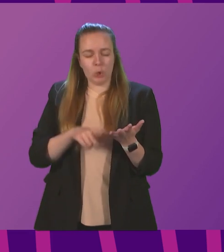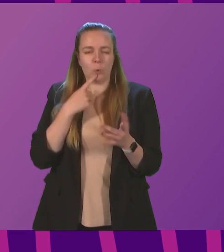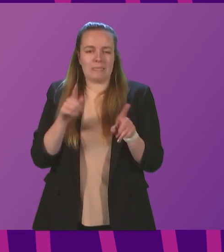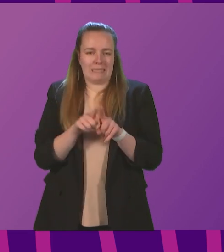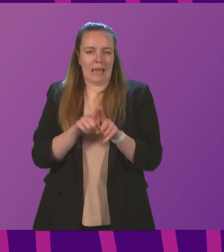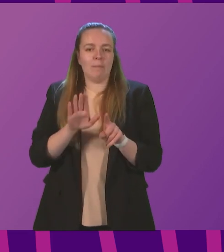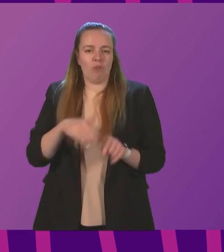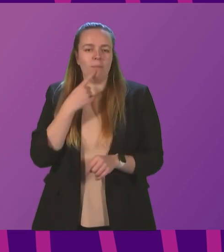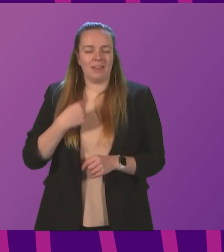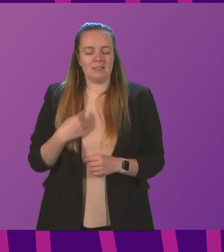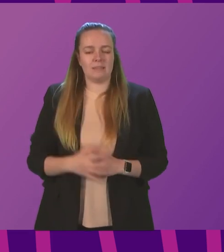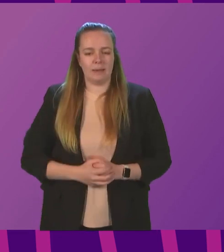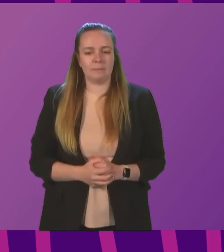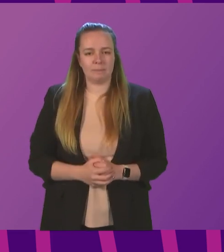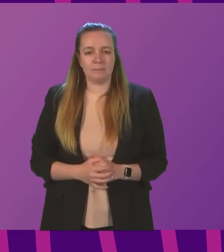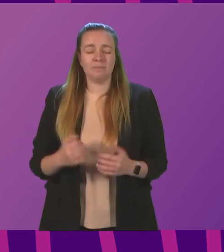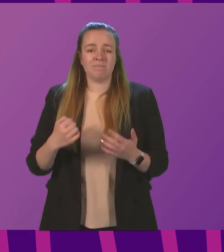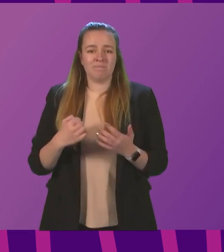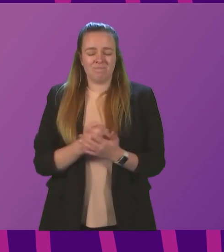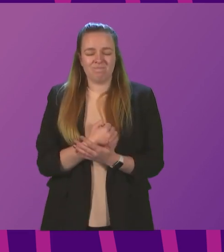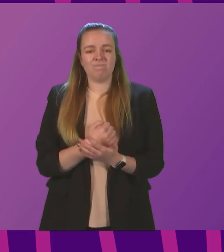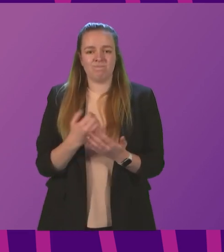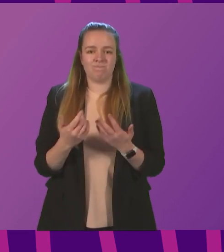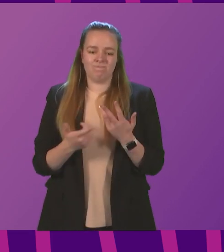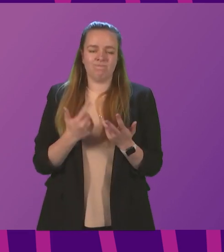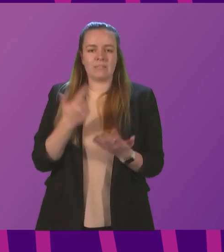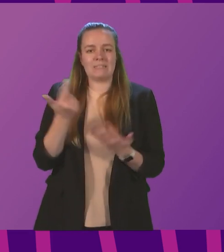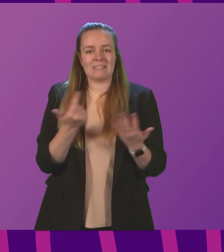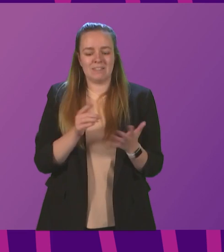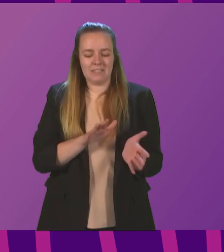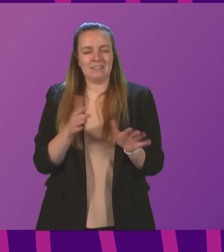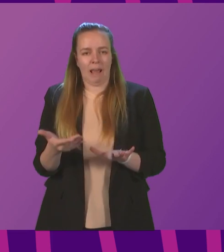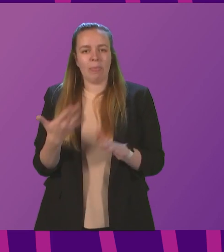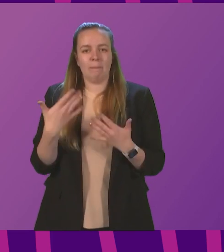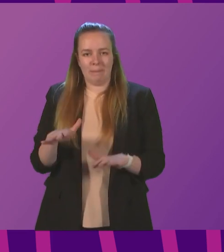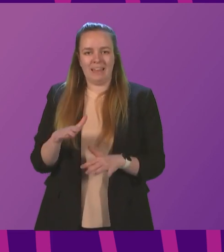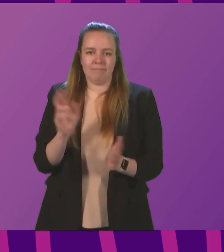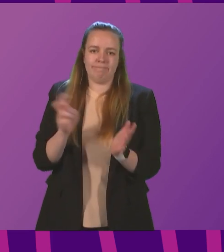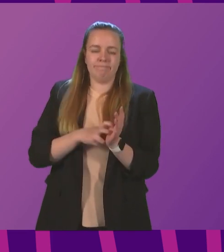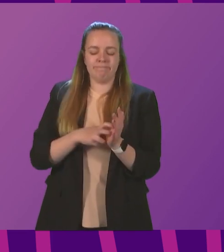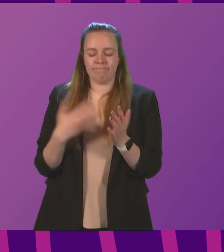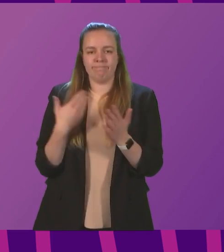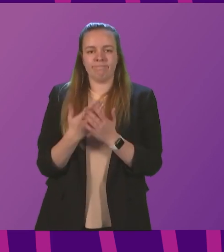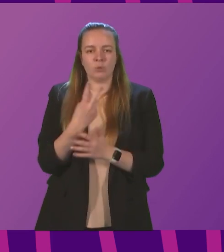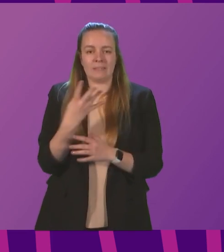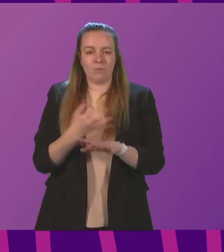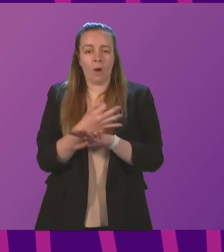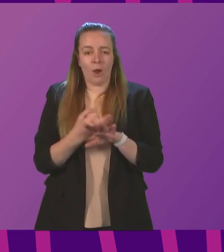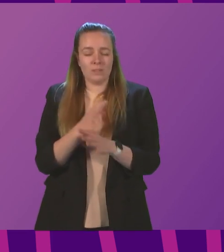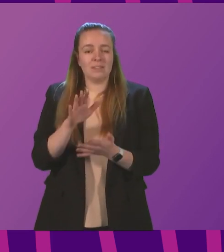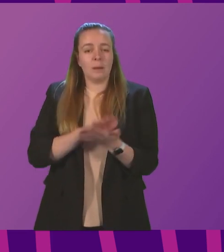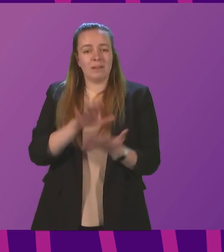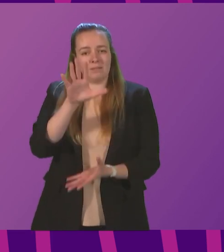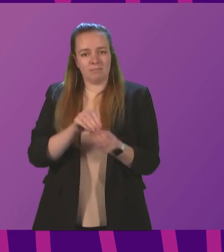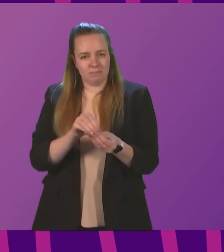same number as yesterday. Sadly, a further 17 deaths have been reported over the past 24 hours and that takes the total